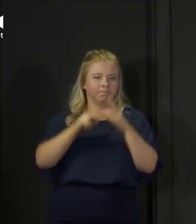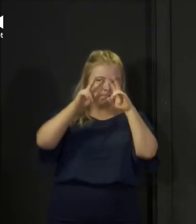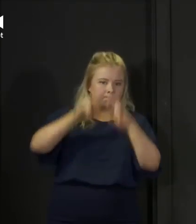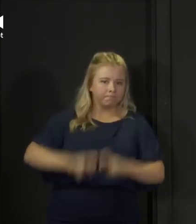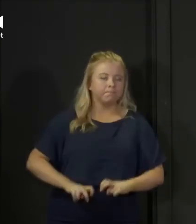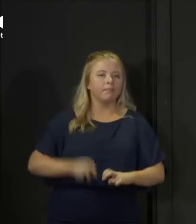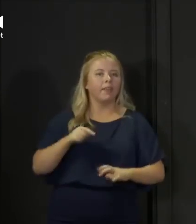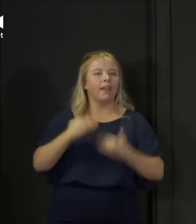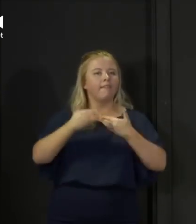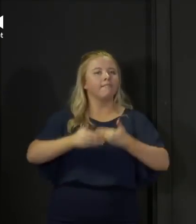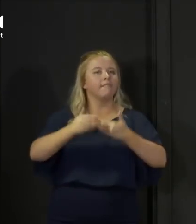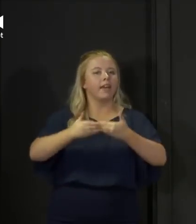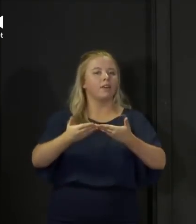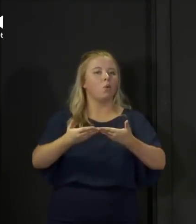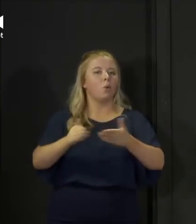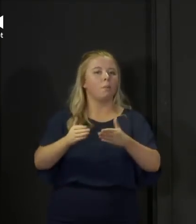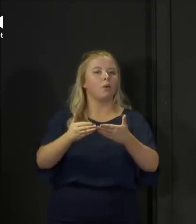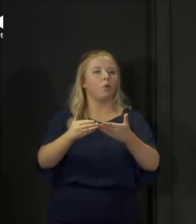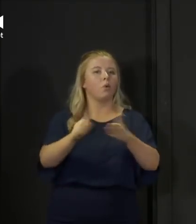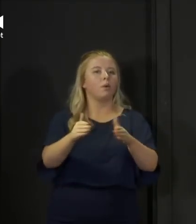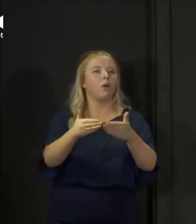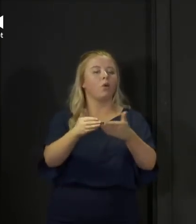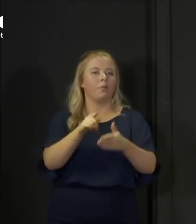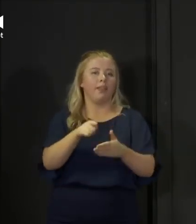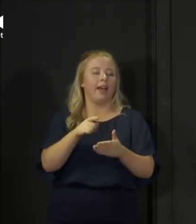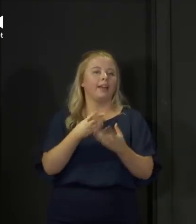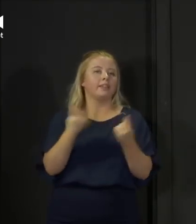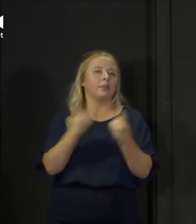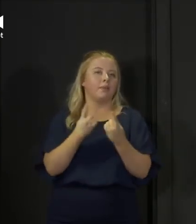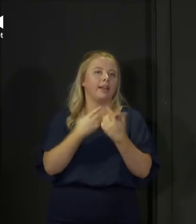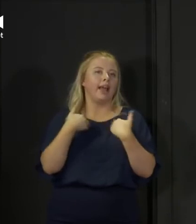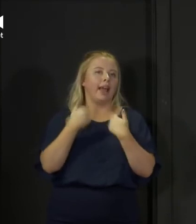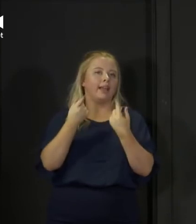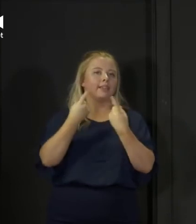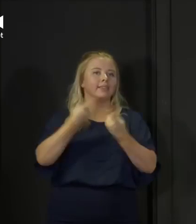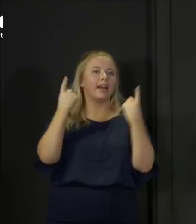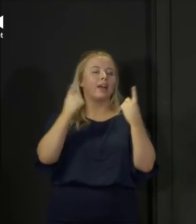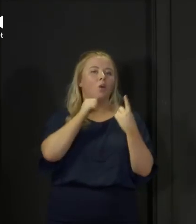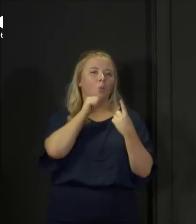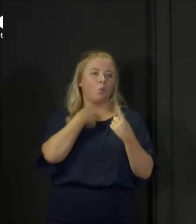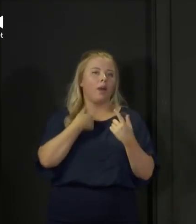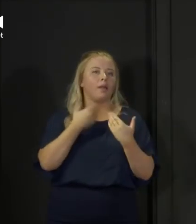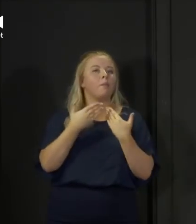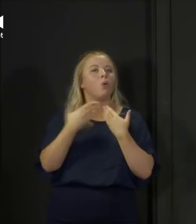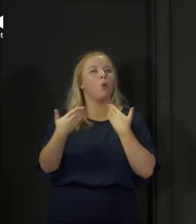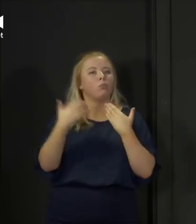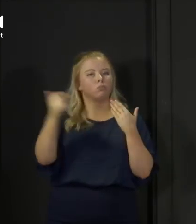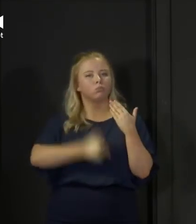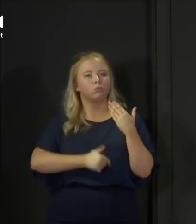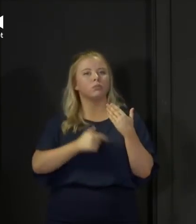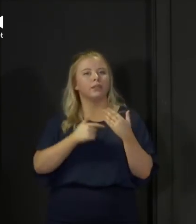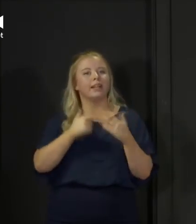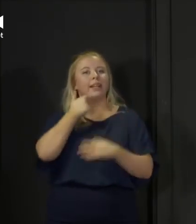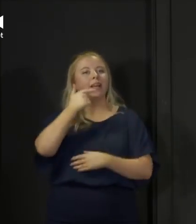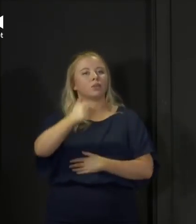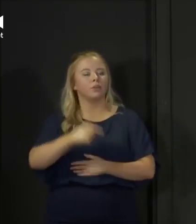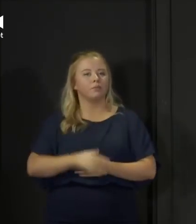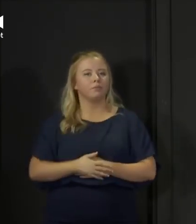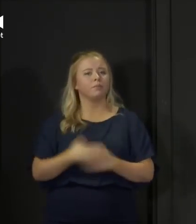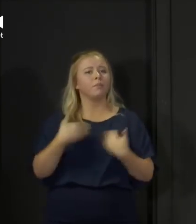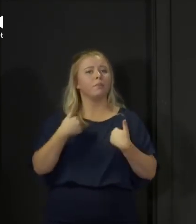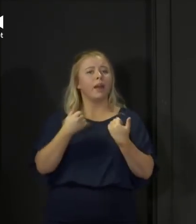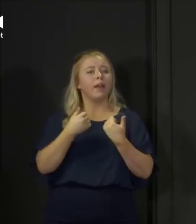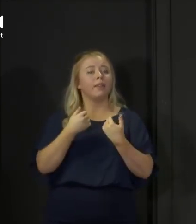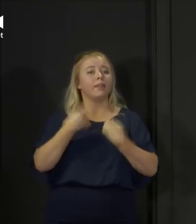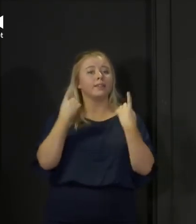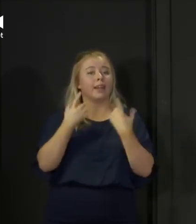that phasing of a restart, as I say, will be something the Health Secretary will set out in more detail next week. I should say the Health Secretary